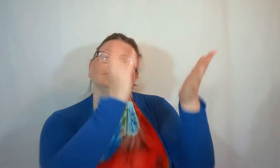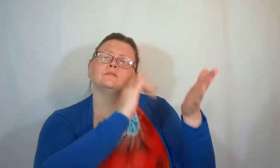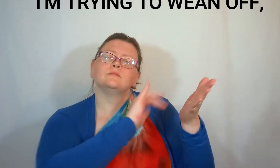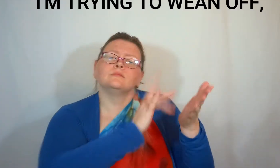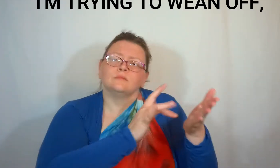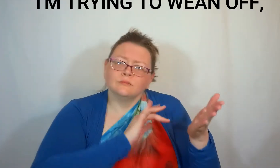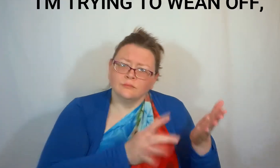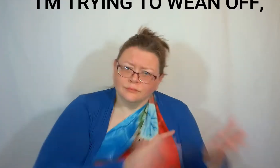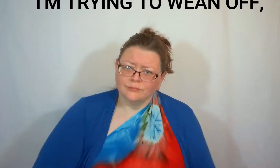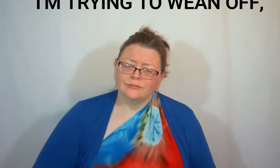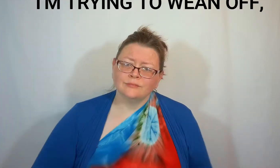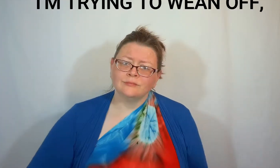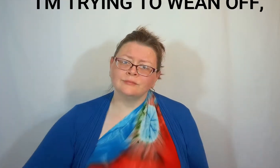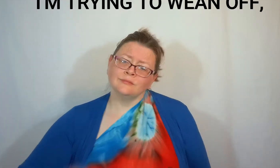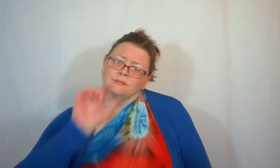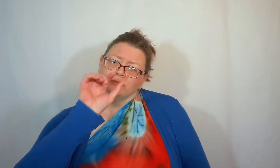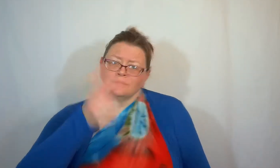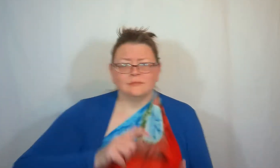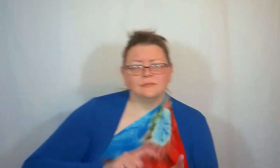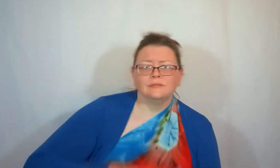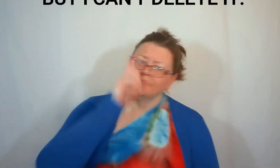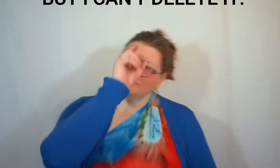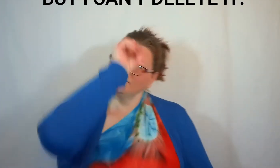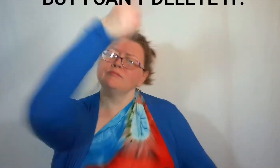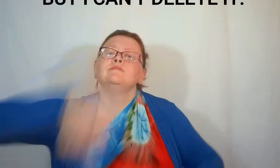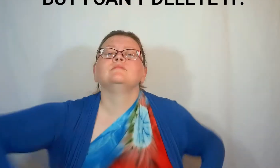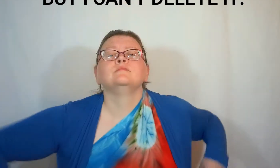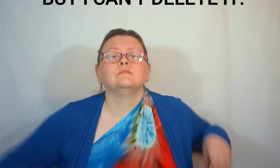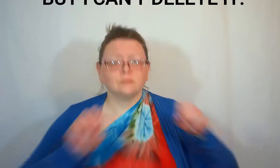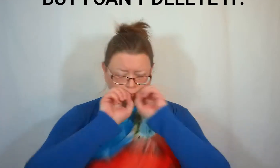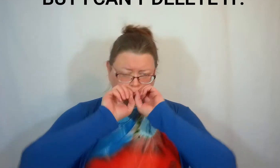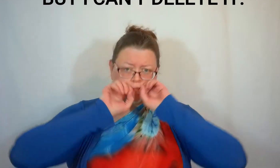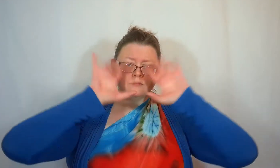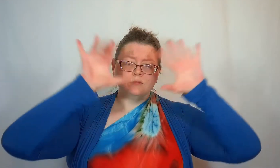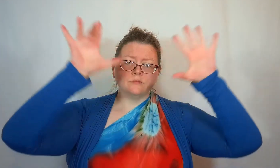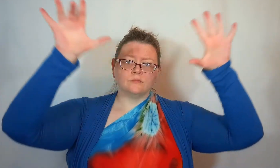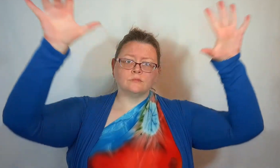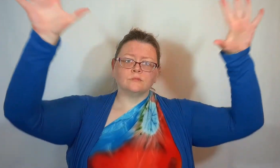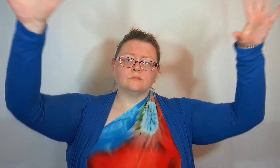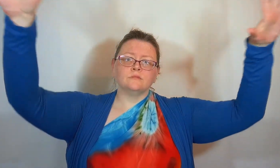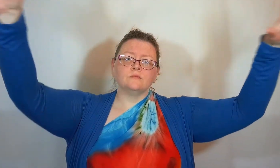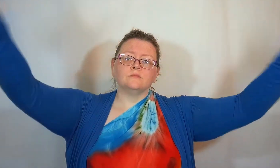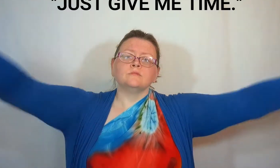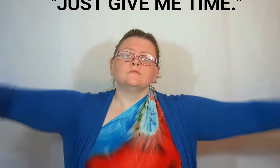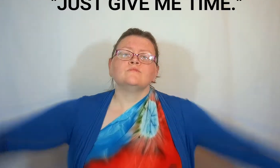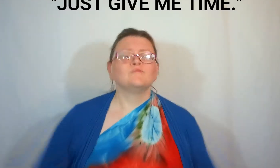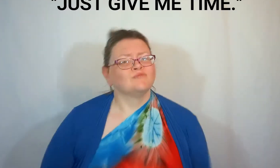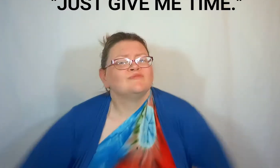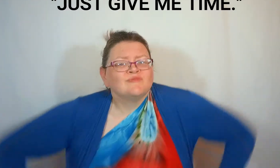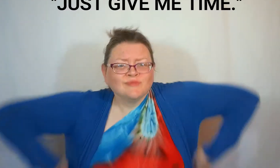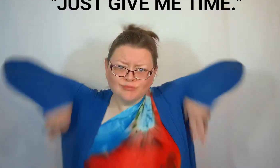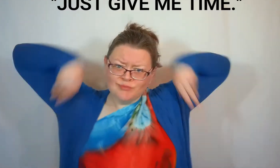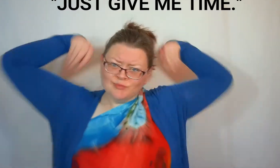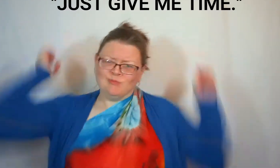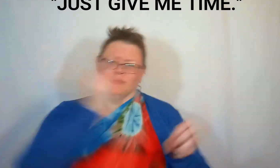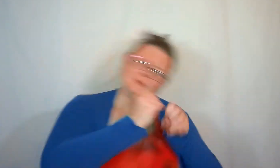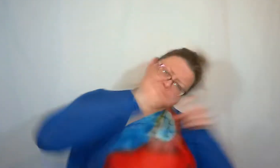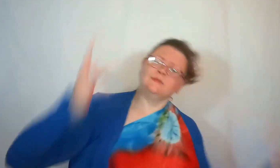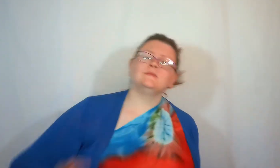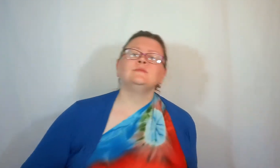with all the rules The little that I know I'll tell you When they dress you up in lies